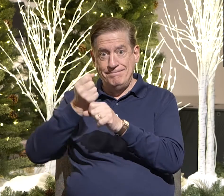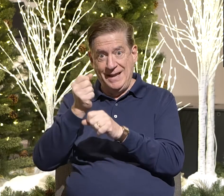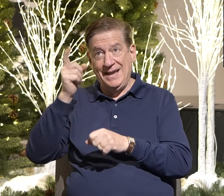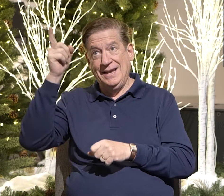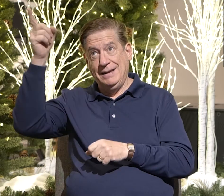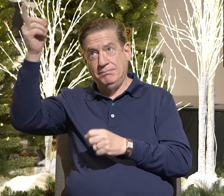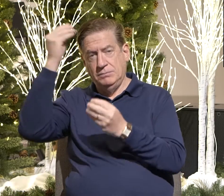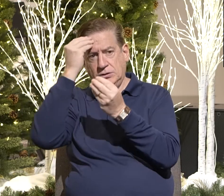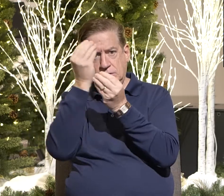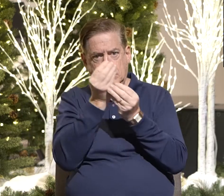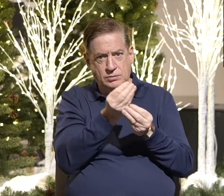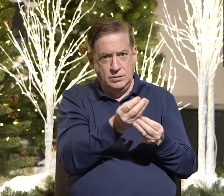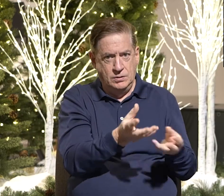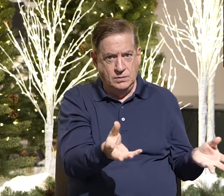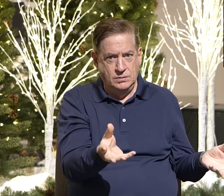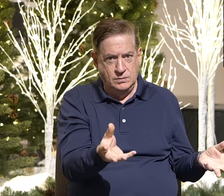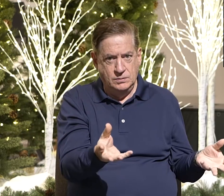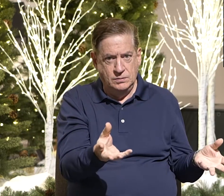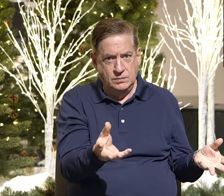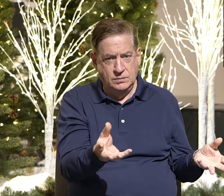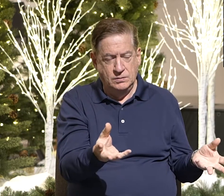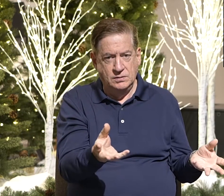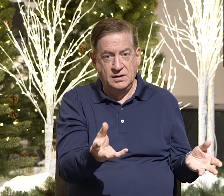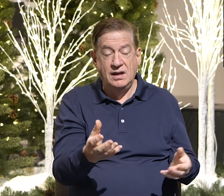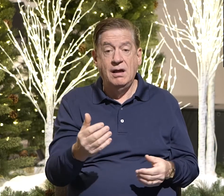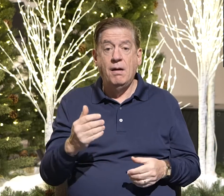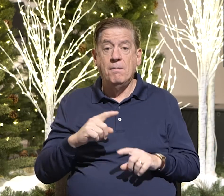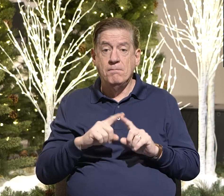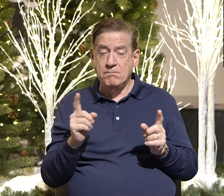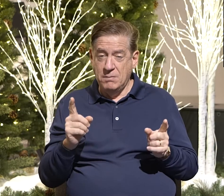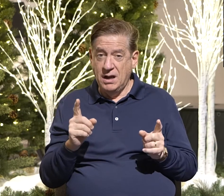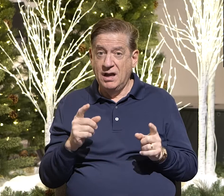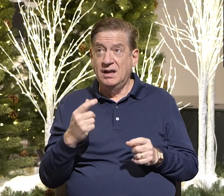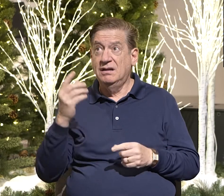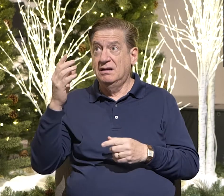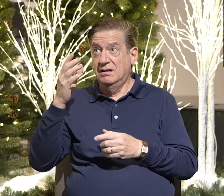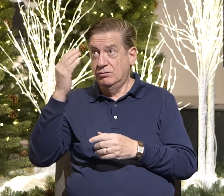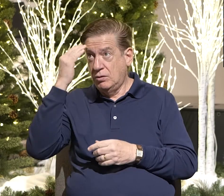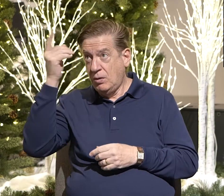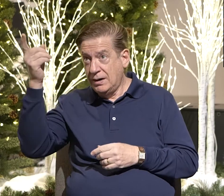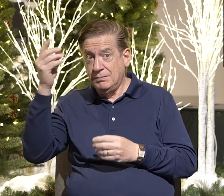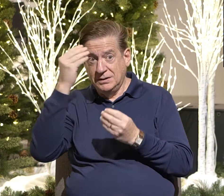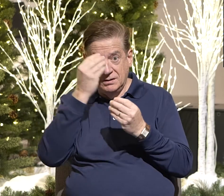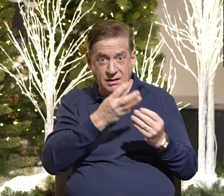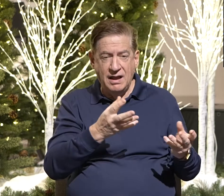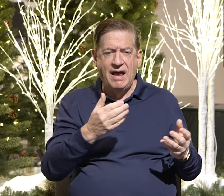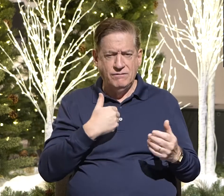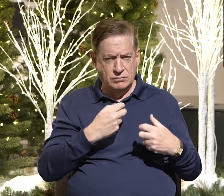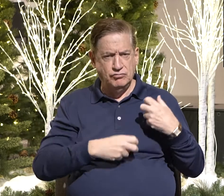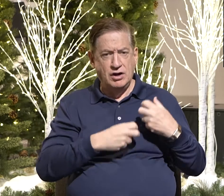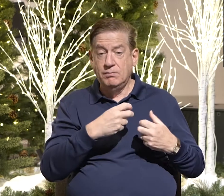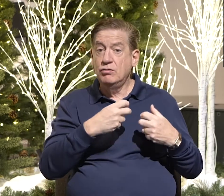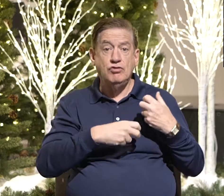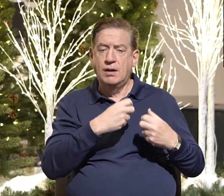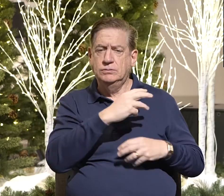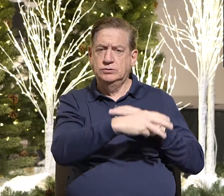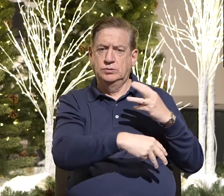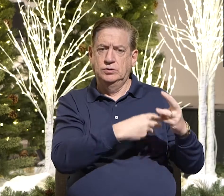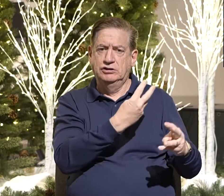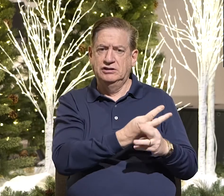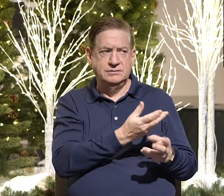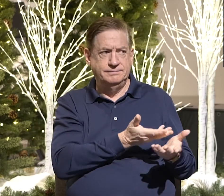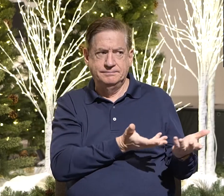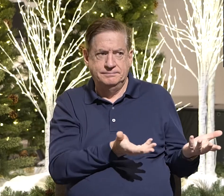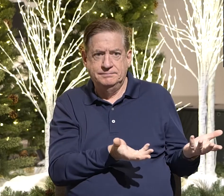To know God and to make him known. There's a problem that we talked about. We all know there's a problem with the world and the problem is sin. And ultimately,